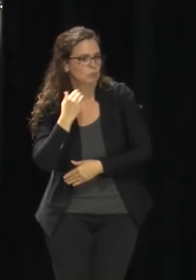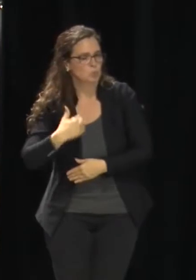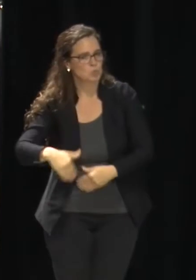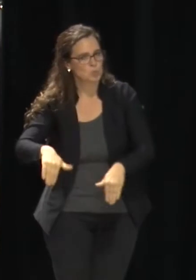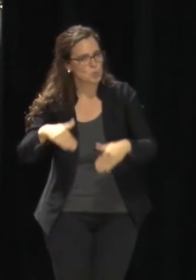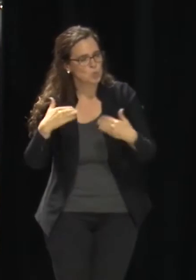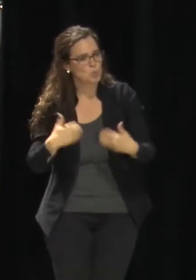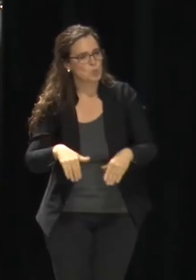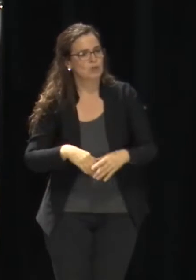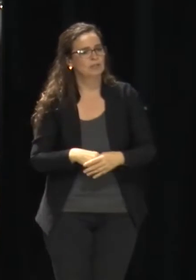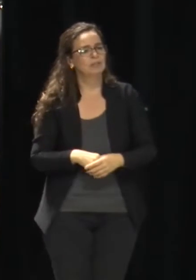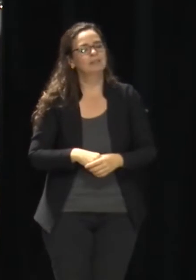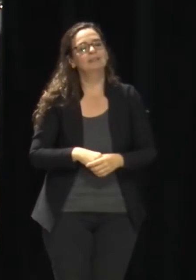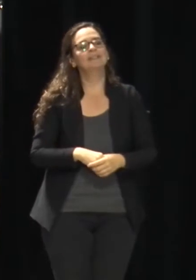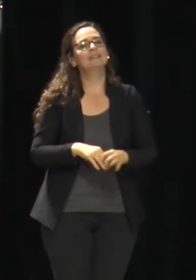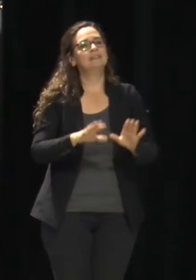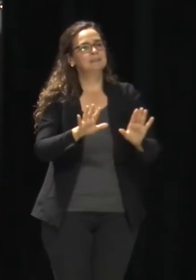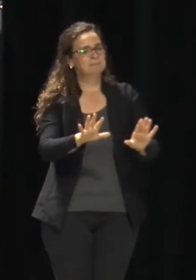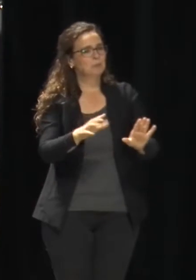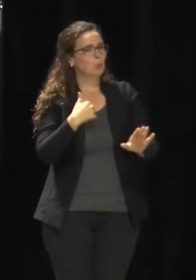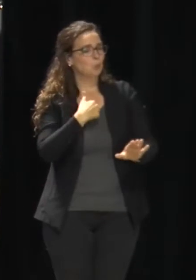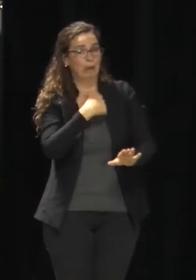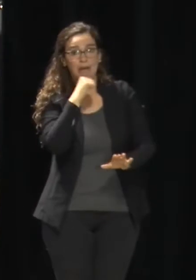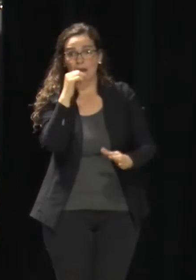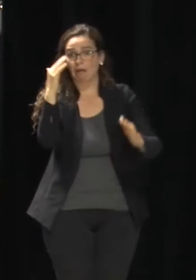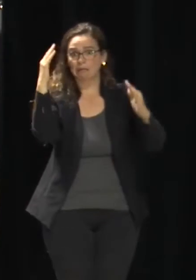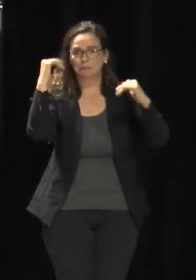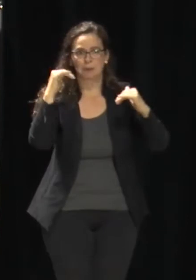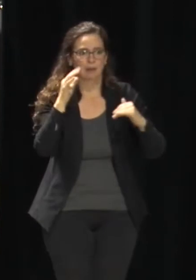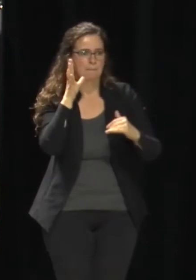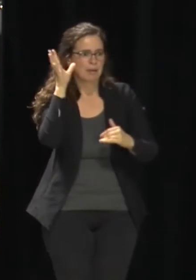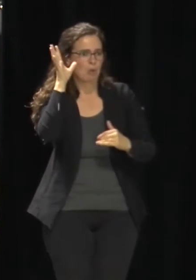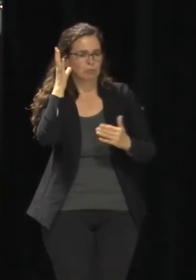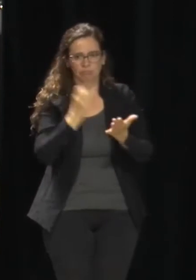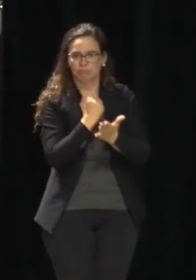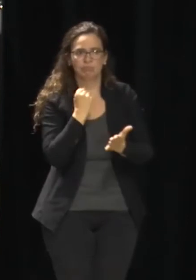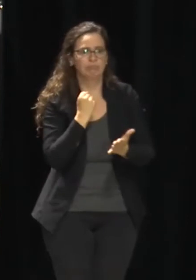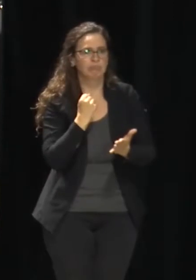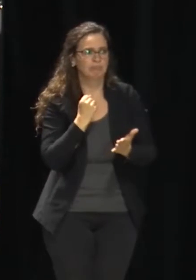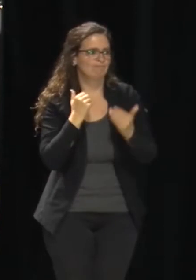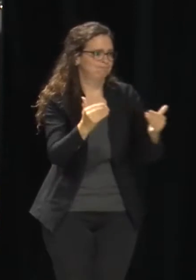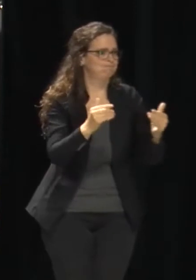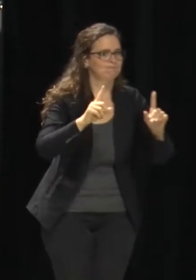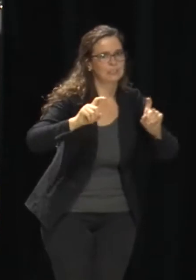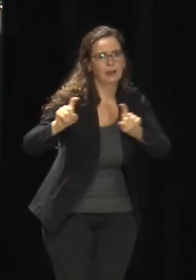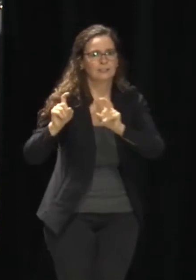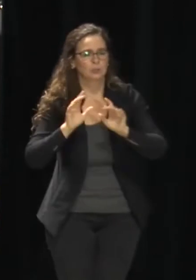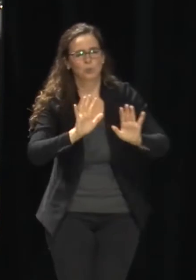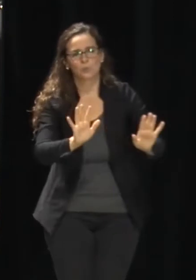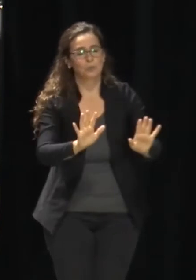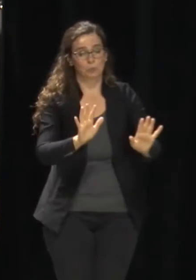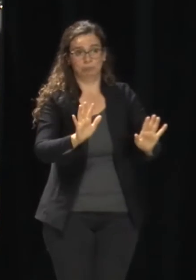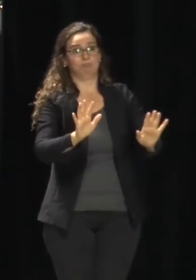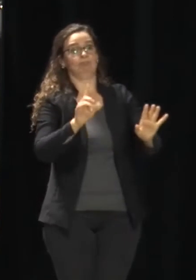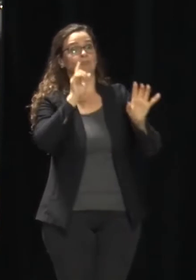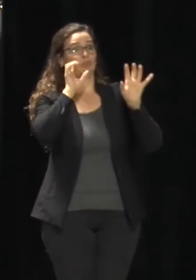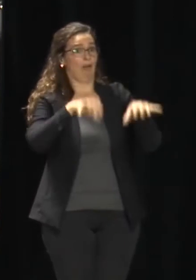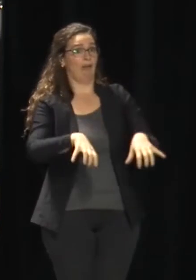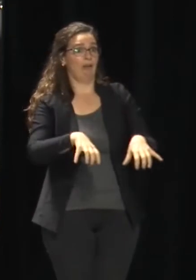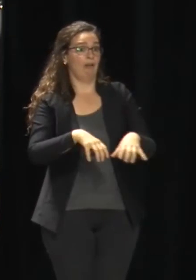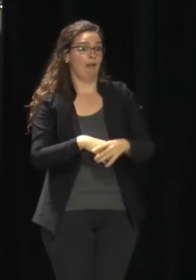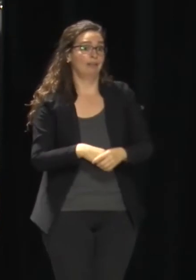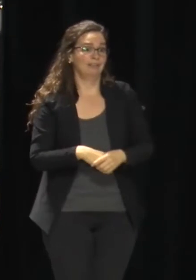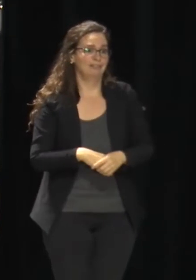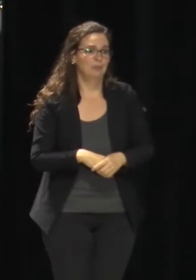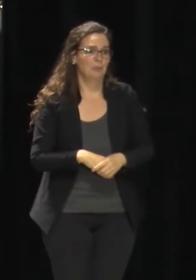because these are symptomatic kids. Insurance is going to cover this test anywhere. But we knew